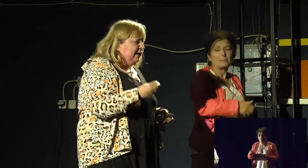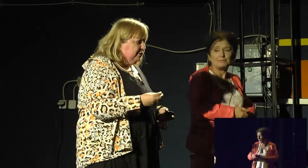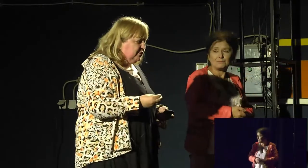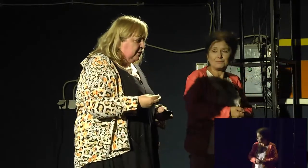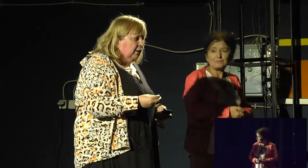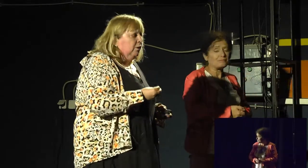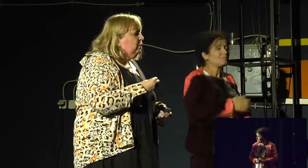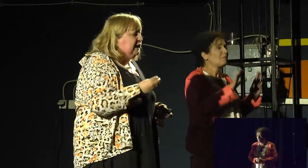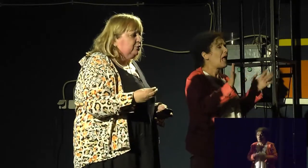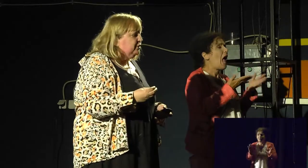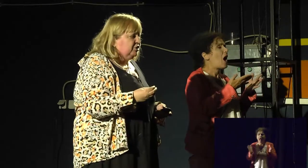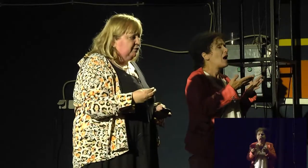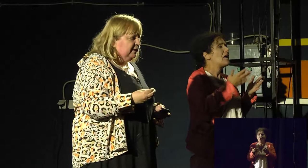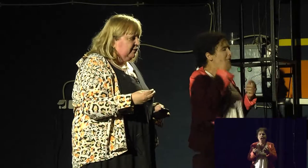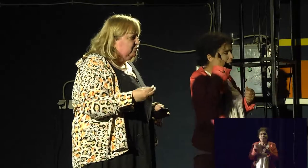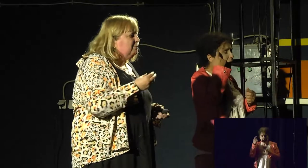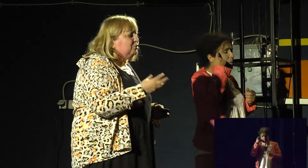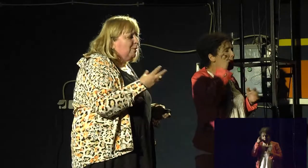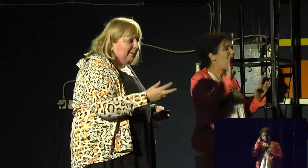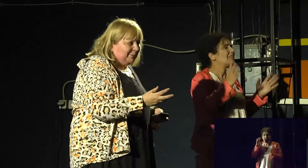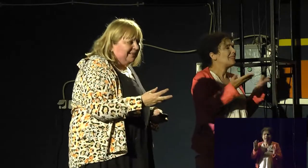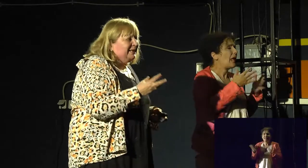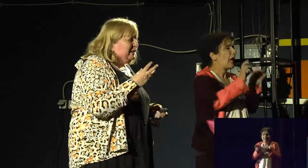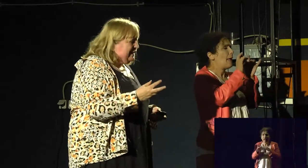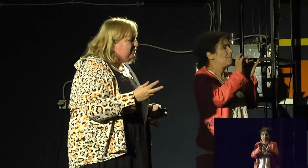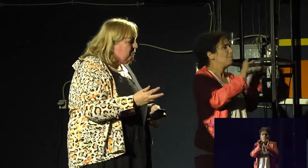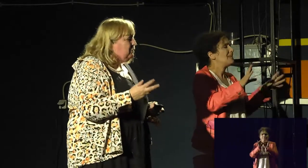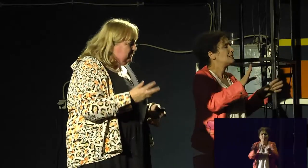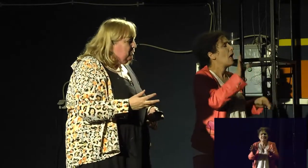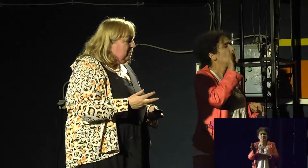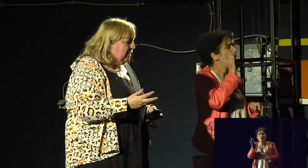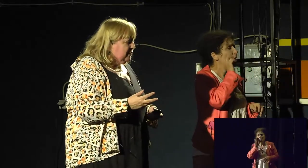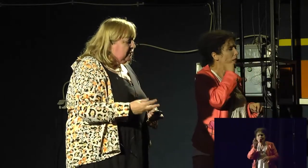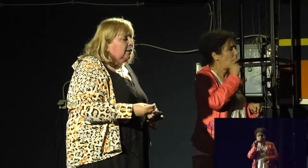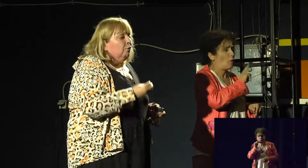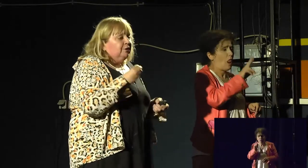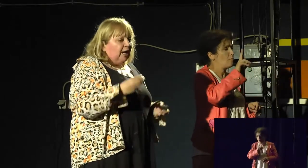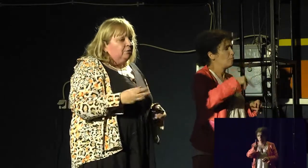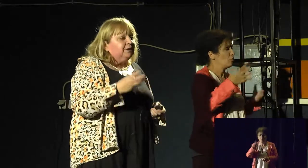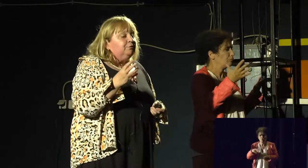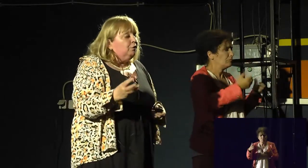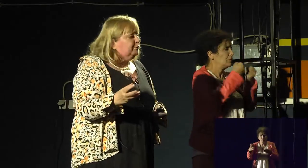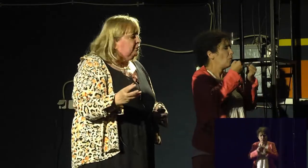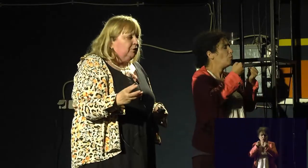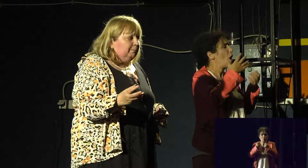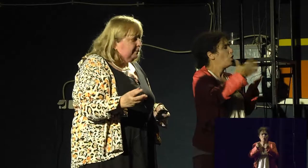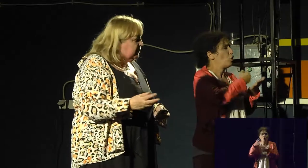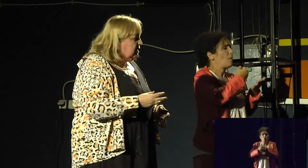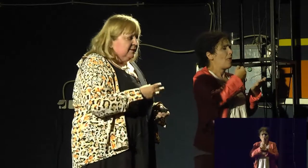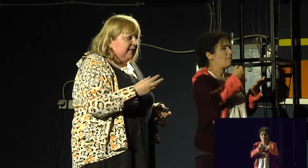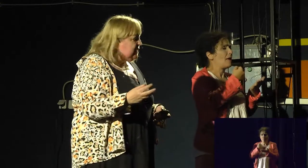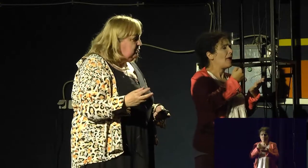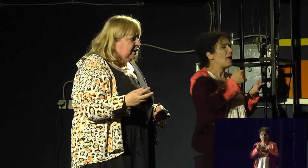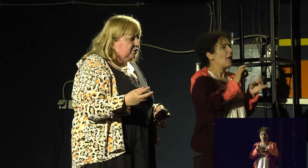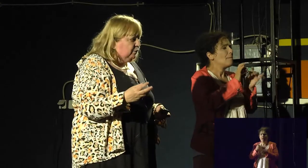that without parents, we cannot achieve anything. So I'm so happy that someone will talk about that. Without the involvement of young